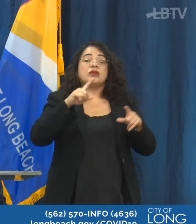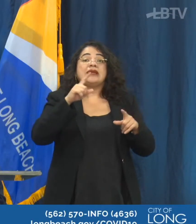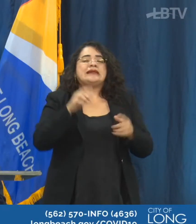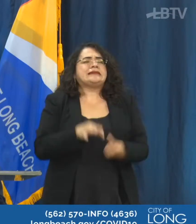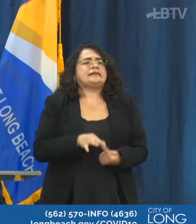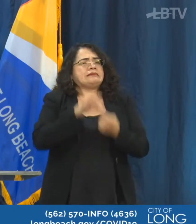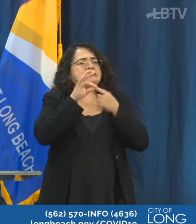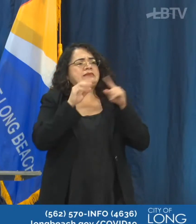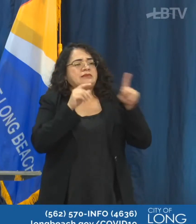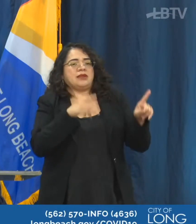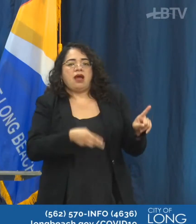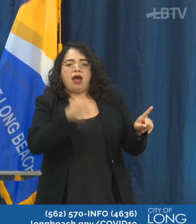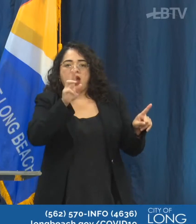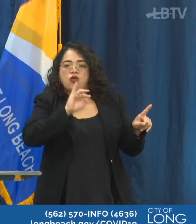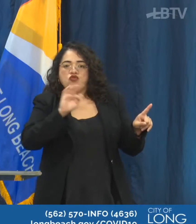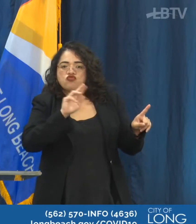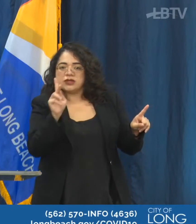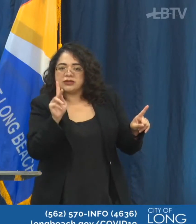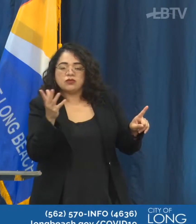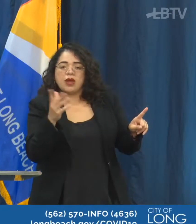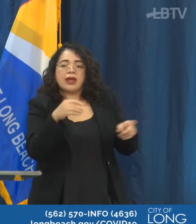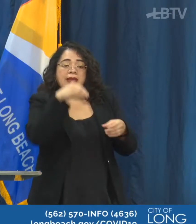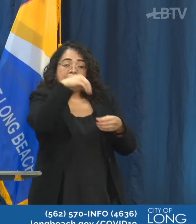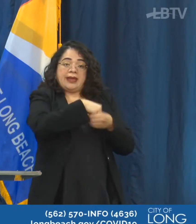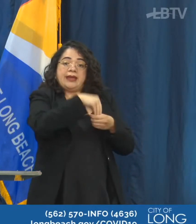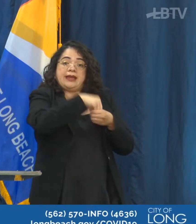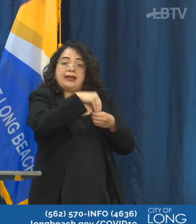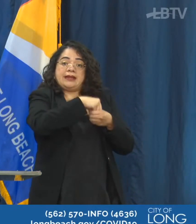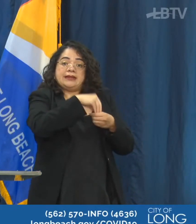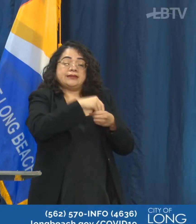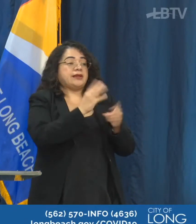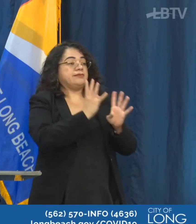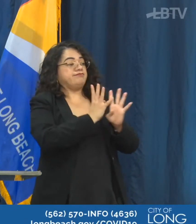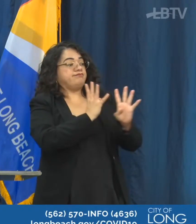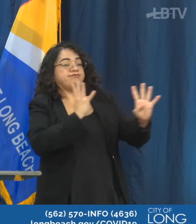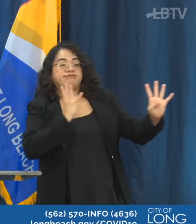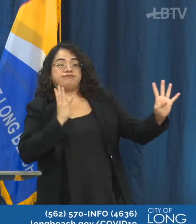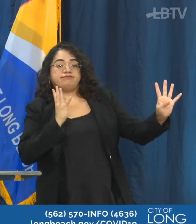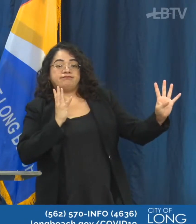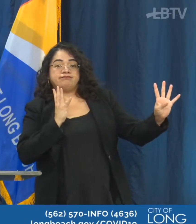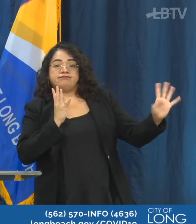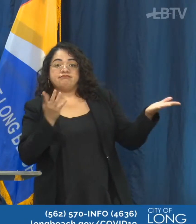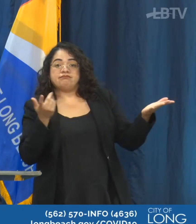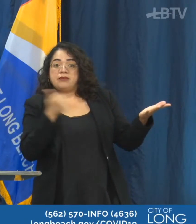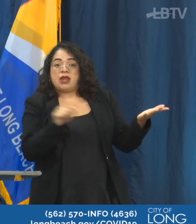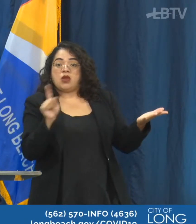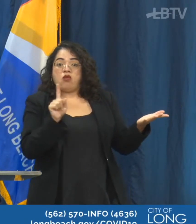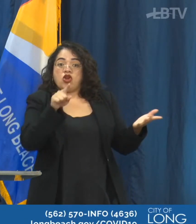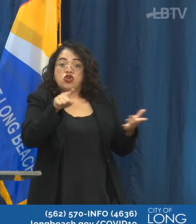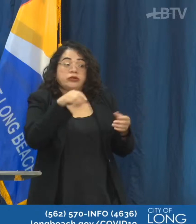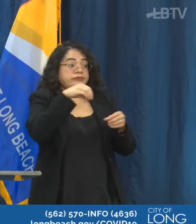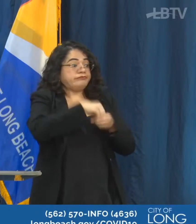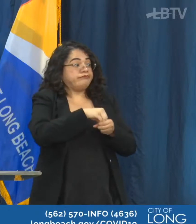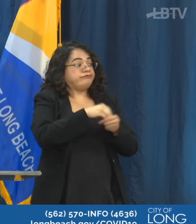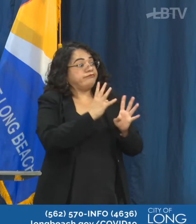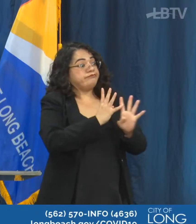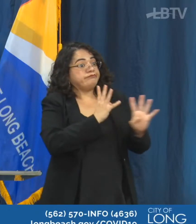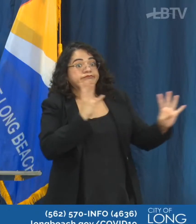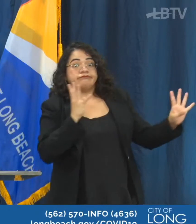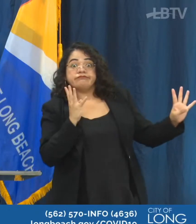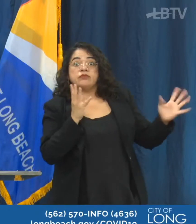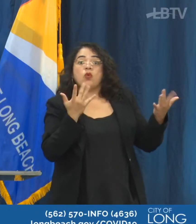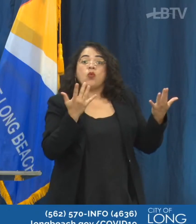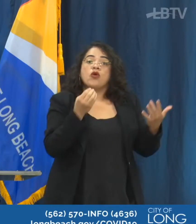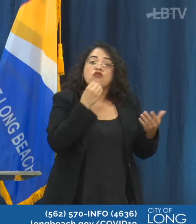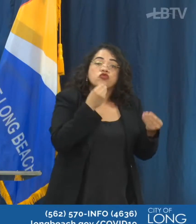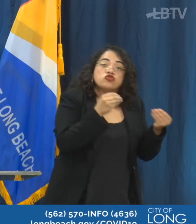situations, which include being inside of or in line to any public space. So any time that you're standing outside to get into a grocery store